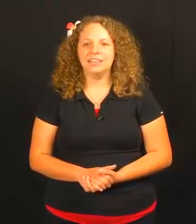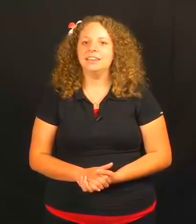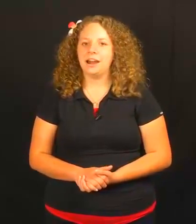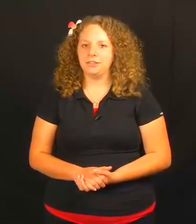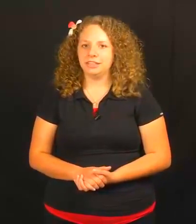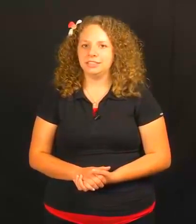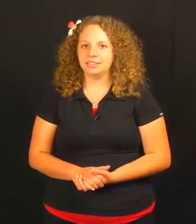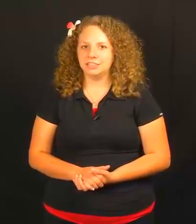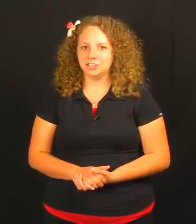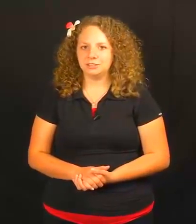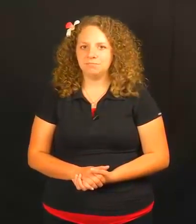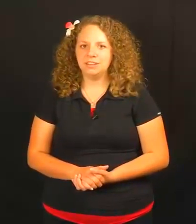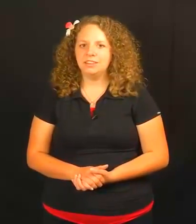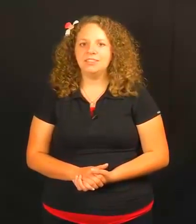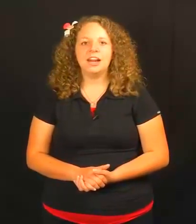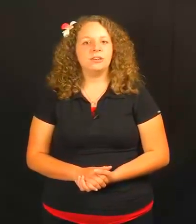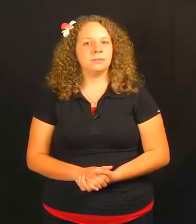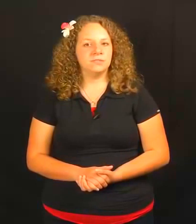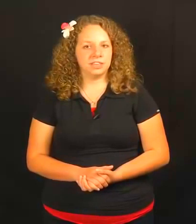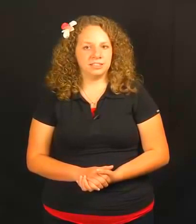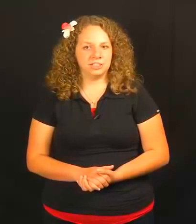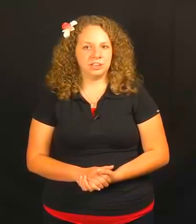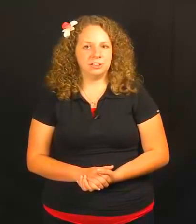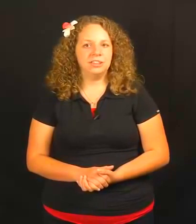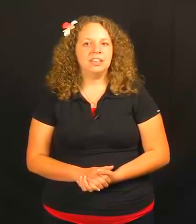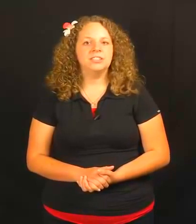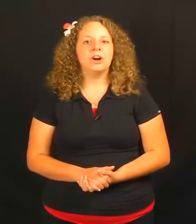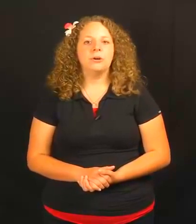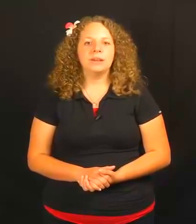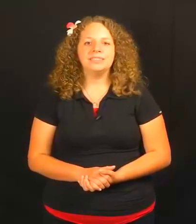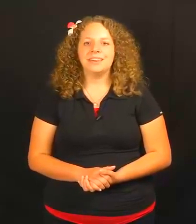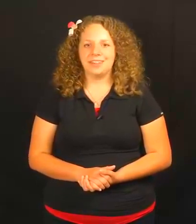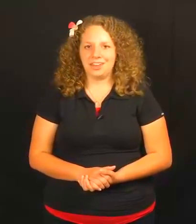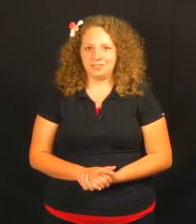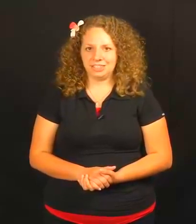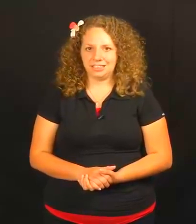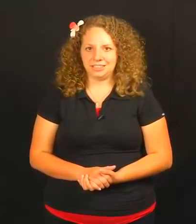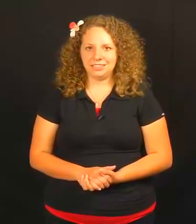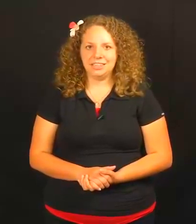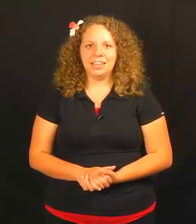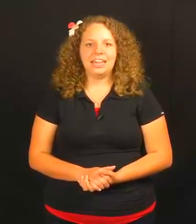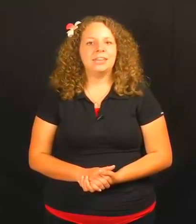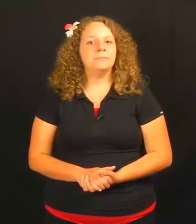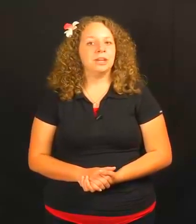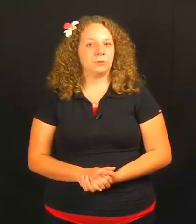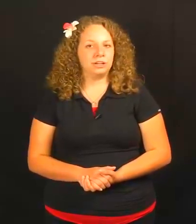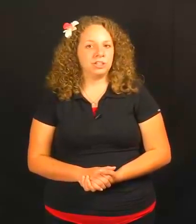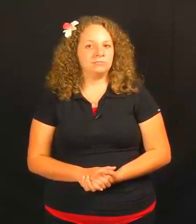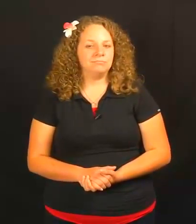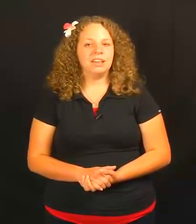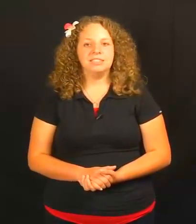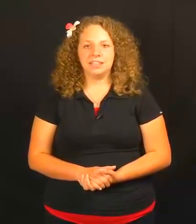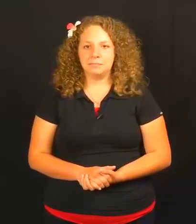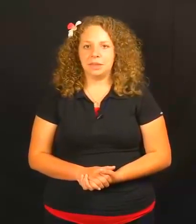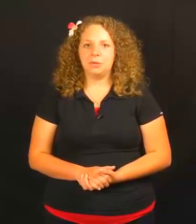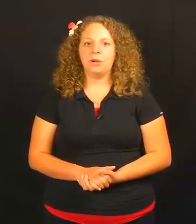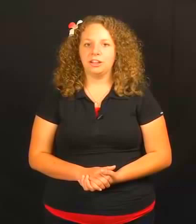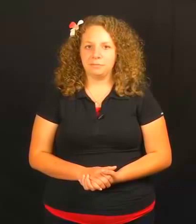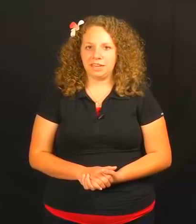and outlines the condition. The outcome of the condition is always at the end of a sentence and can be a question, a statement, or a command.